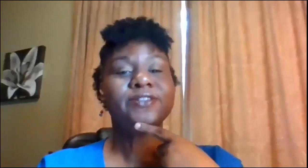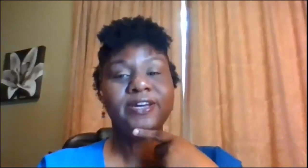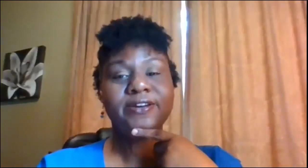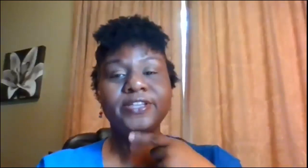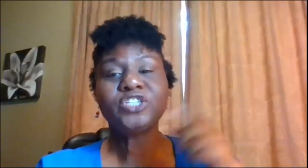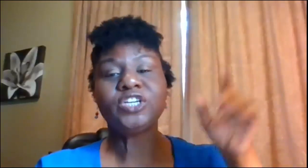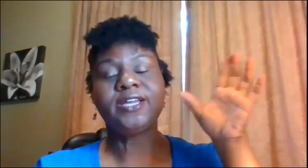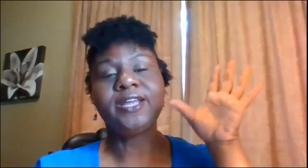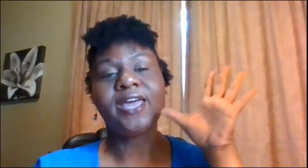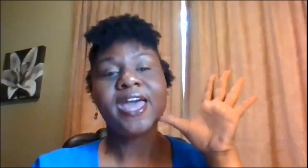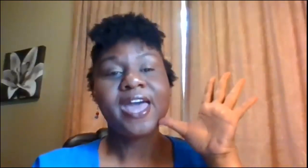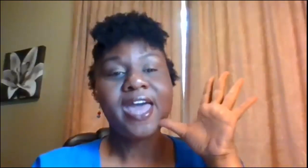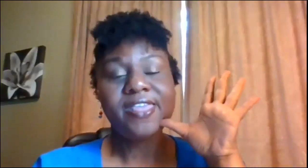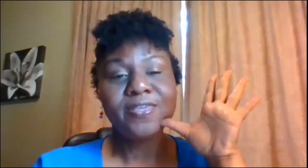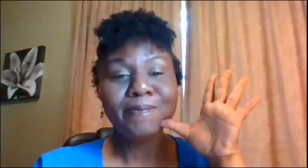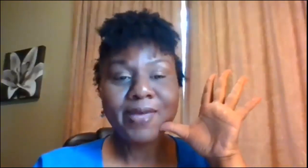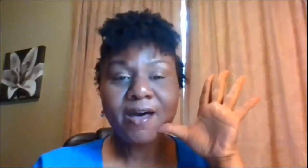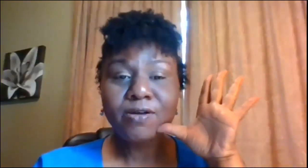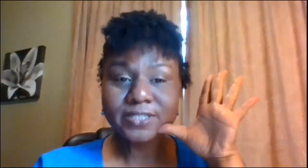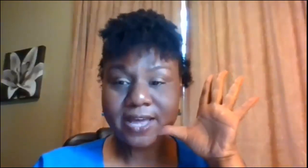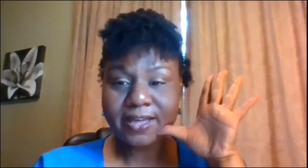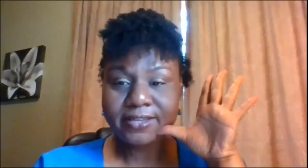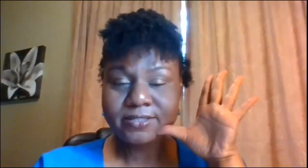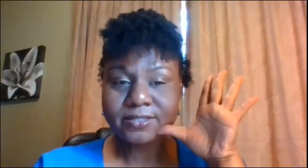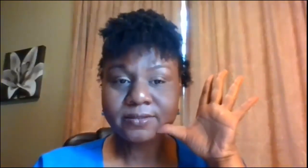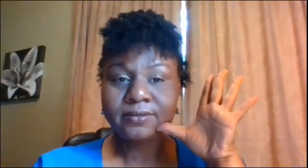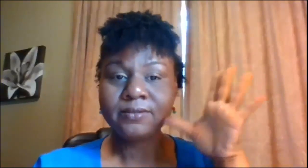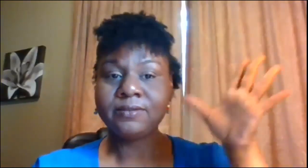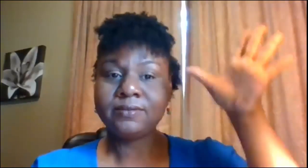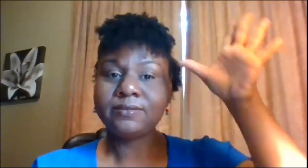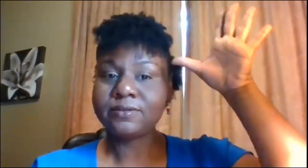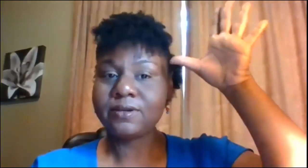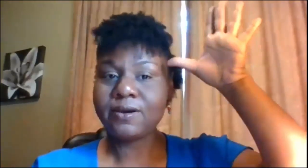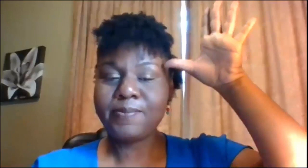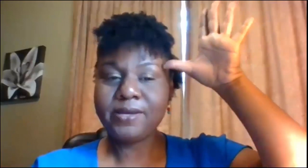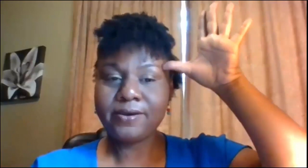are here at the chin and the male signs are up here